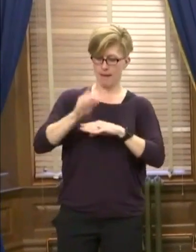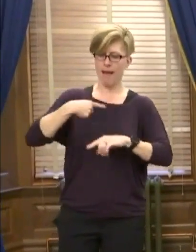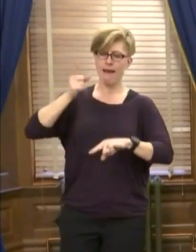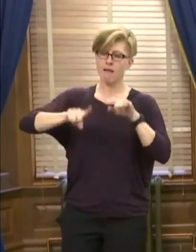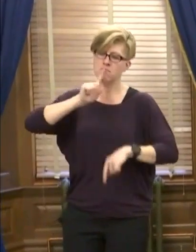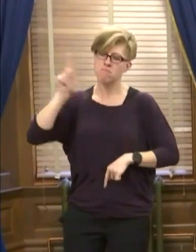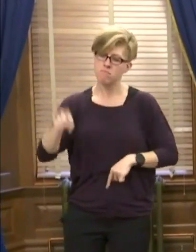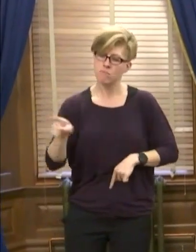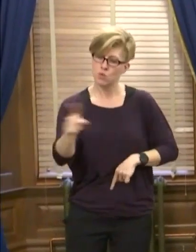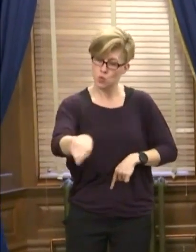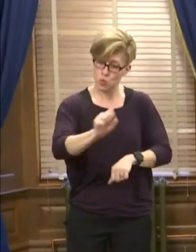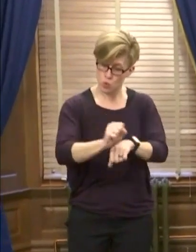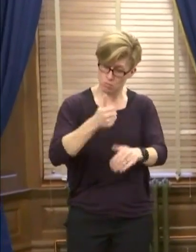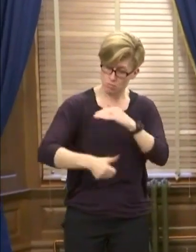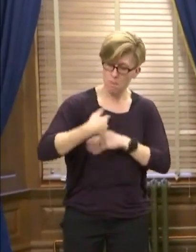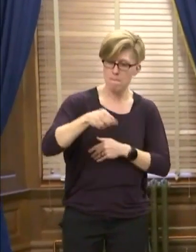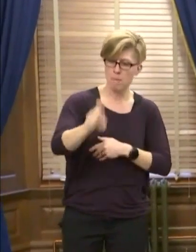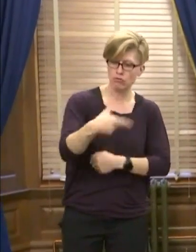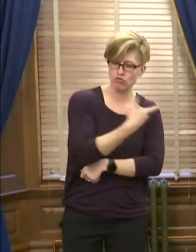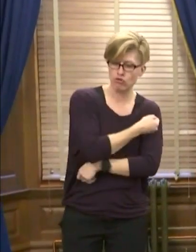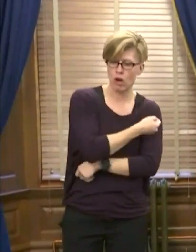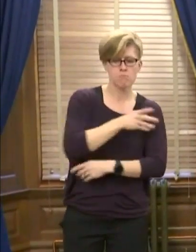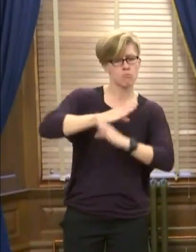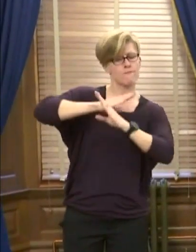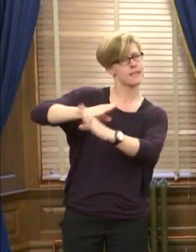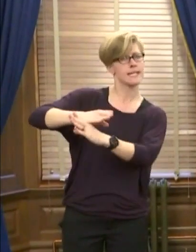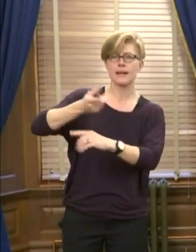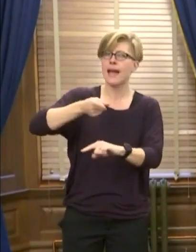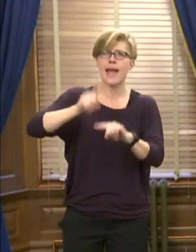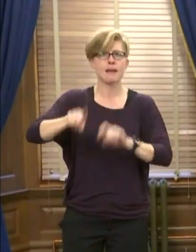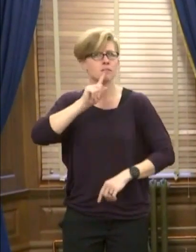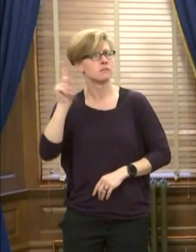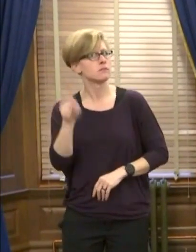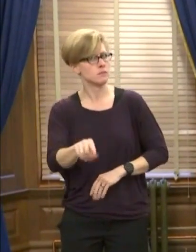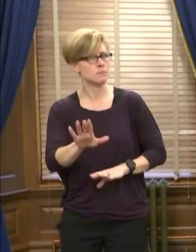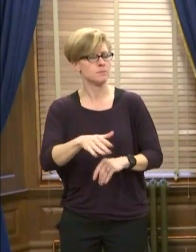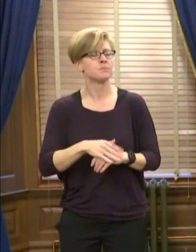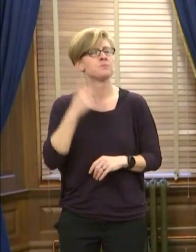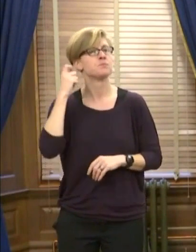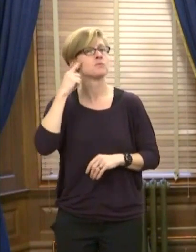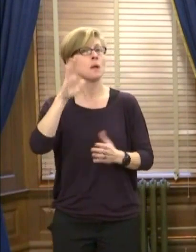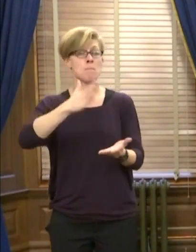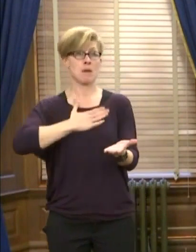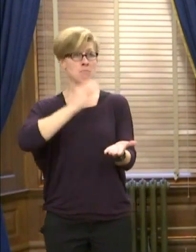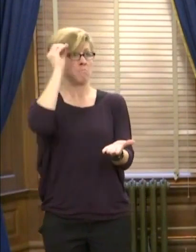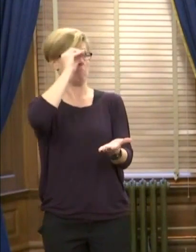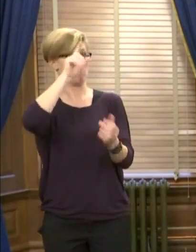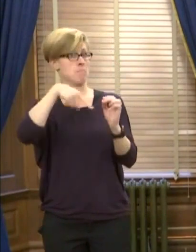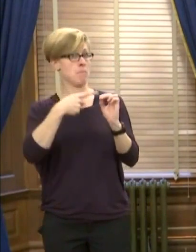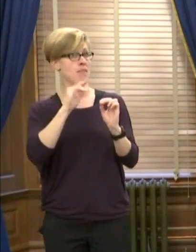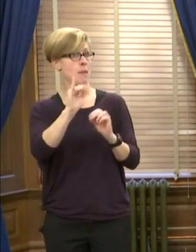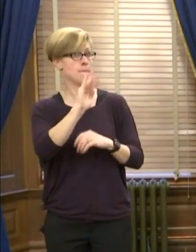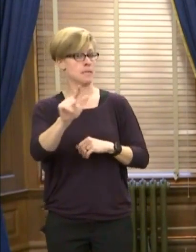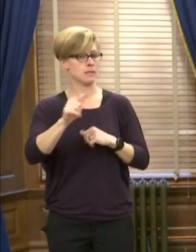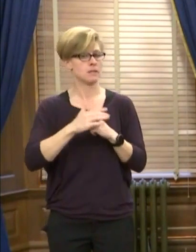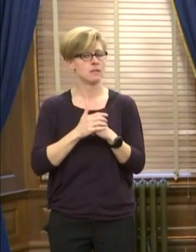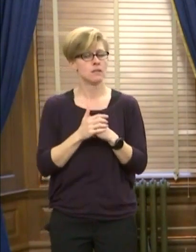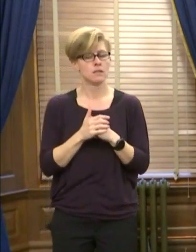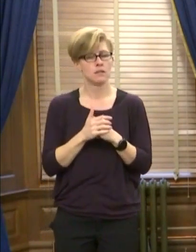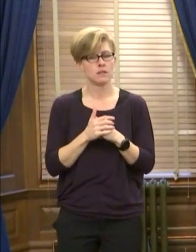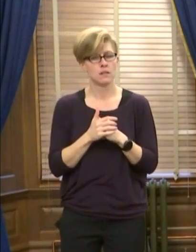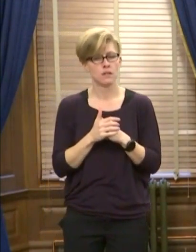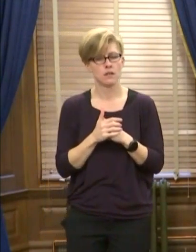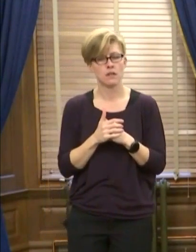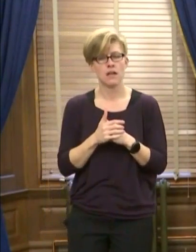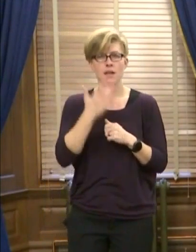that route. What's your thoughts about that? You know, Brad, my thought on that bill is that it is a solution in